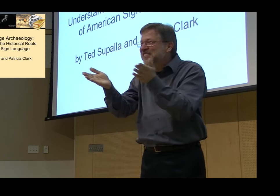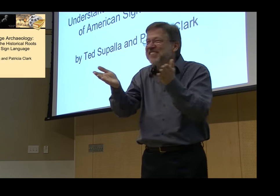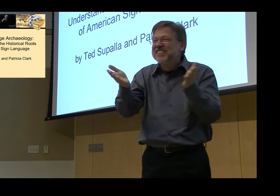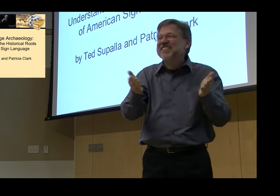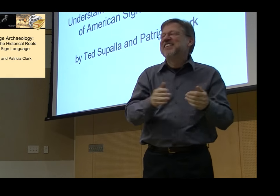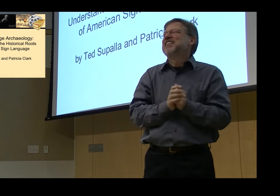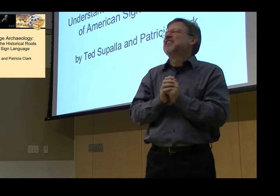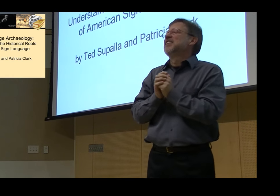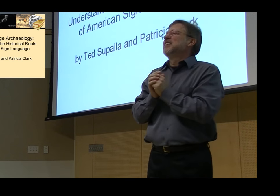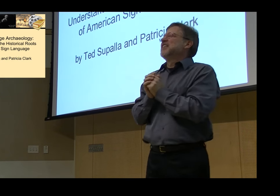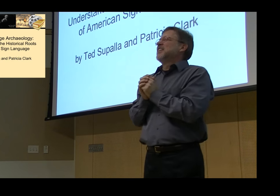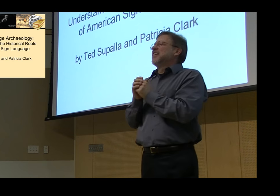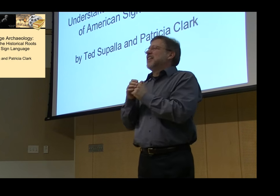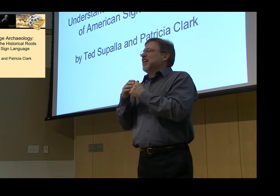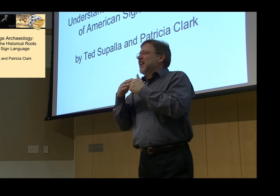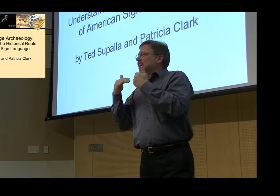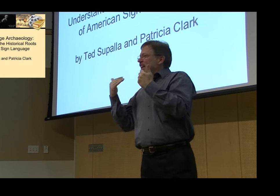I hope to meet some of you afterwards.